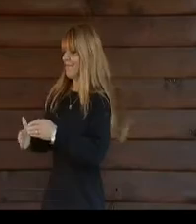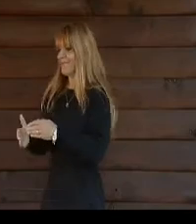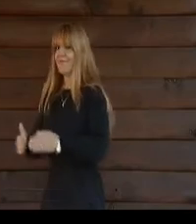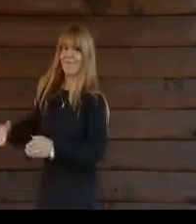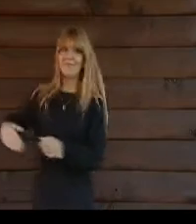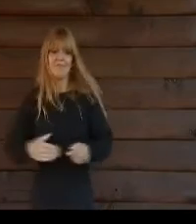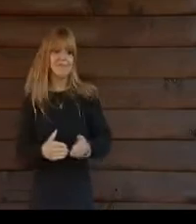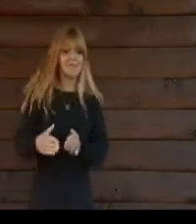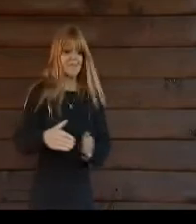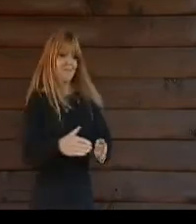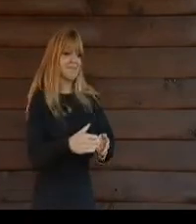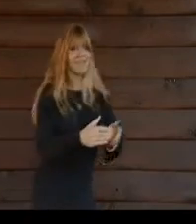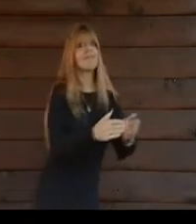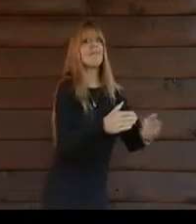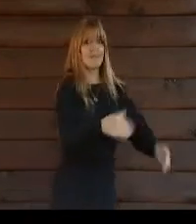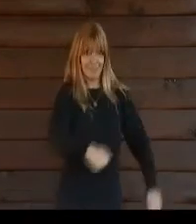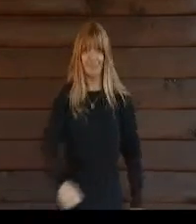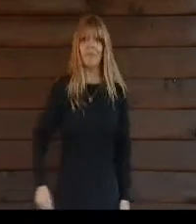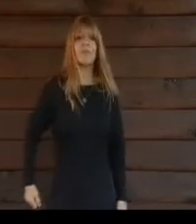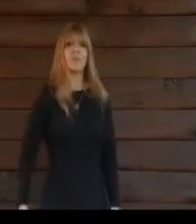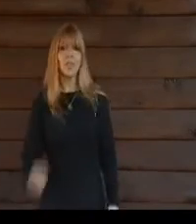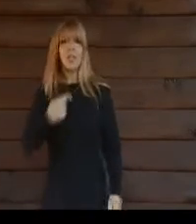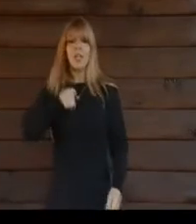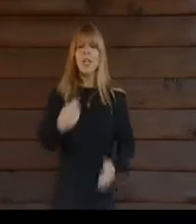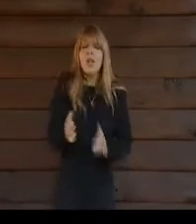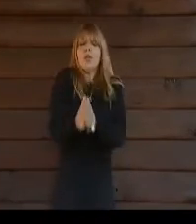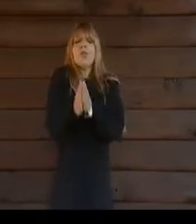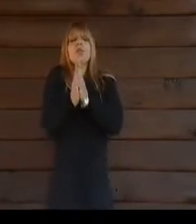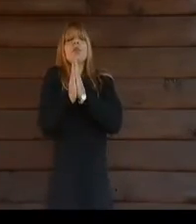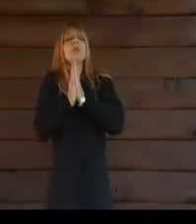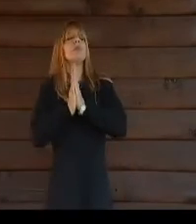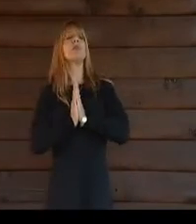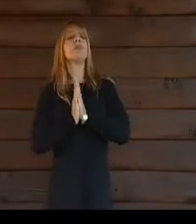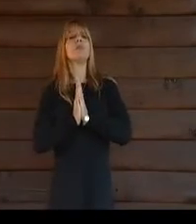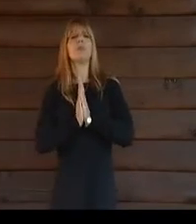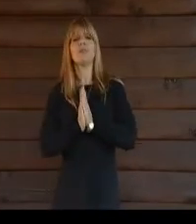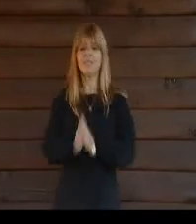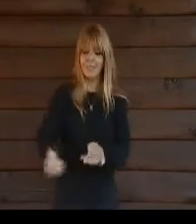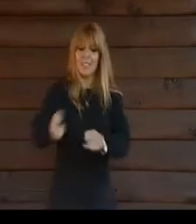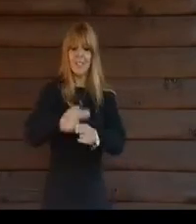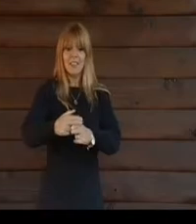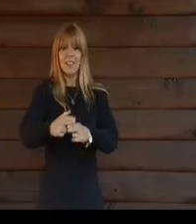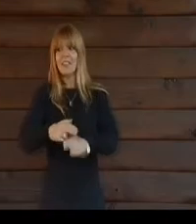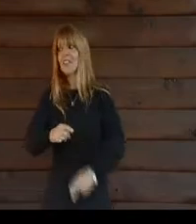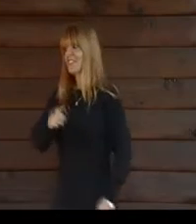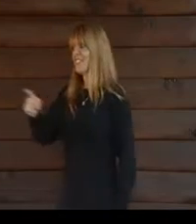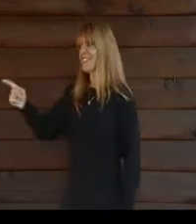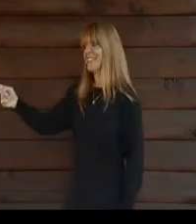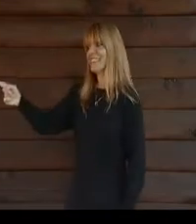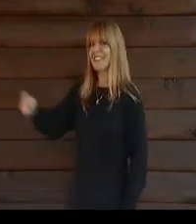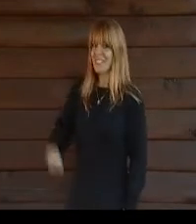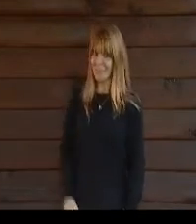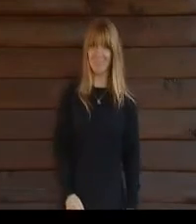the end of the road So I say a little prayer So I soon I'll be there